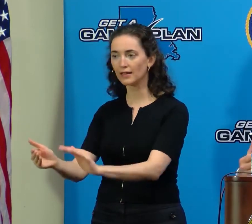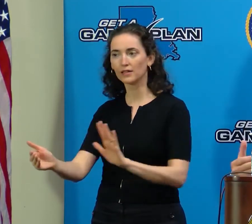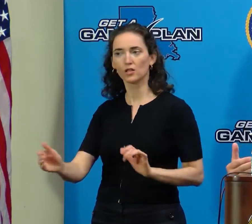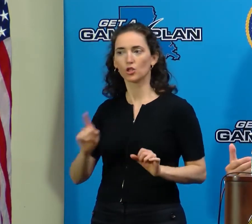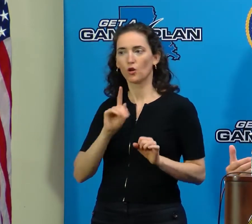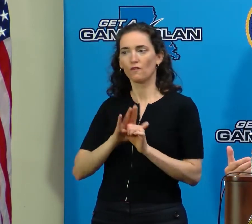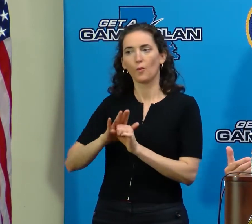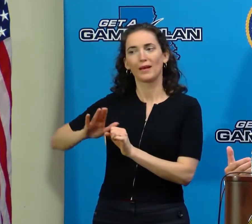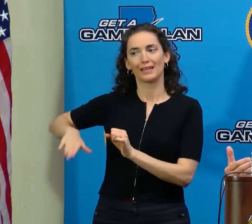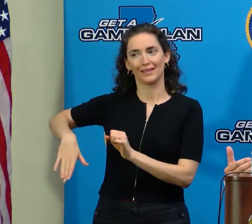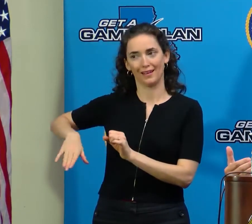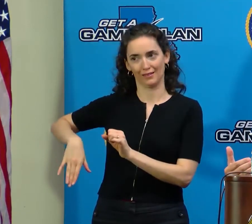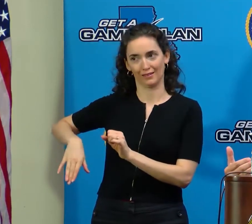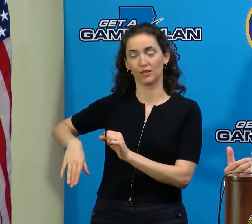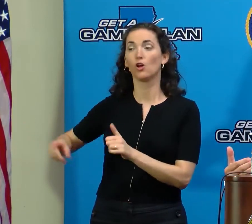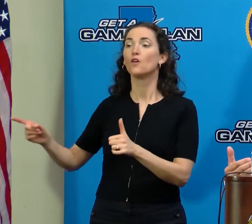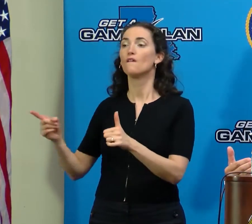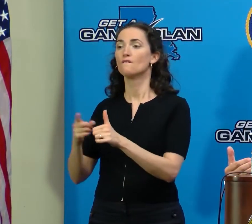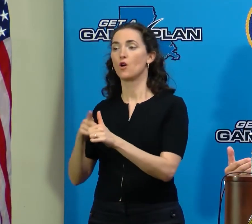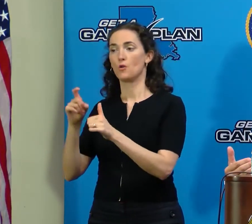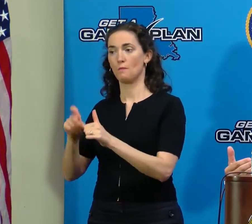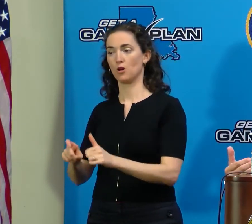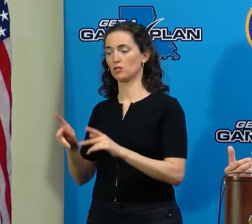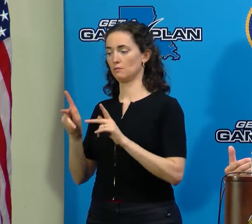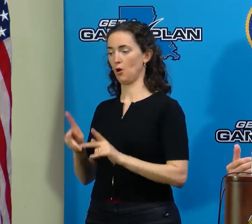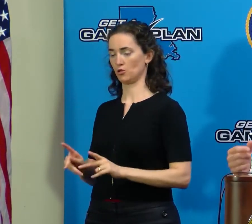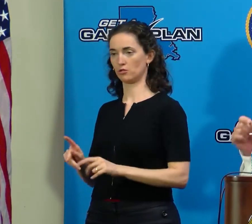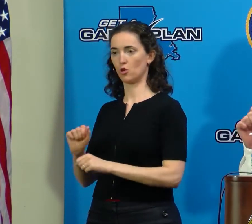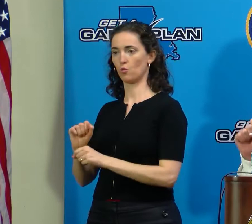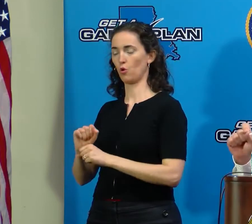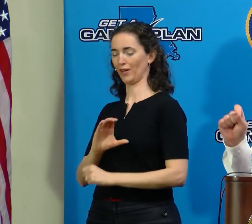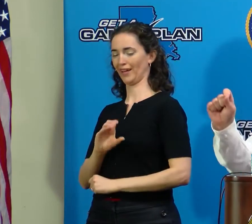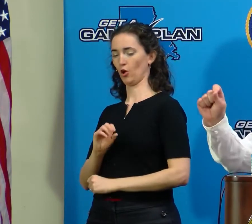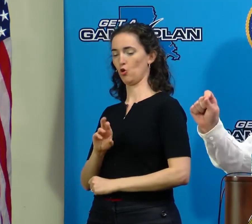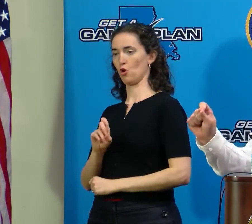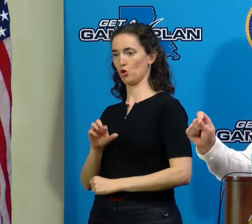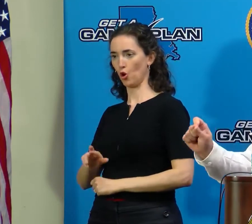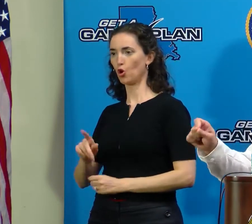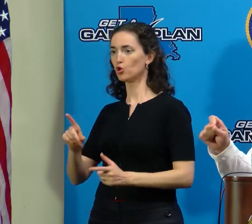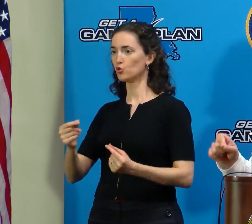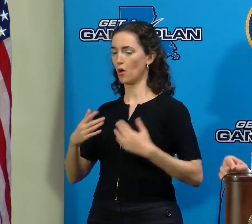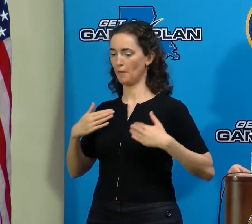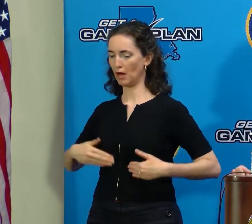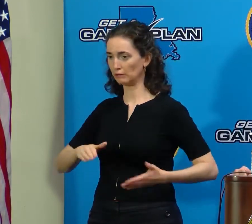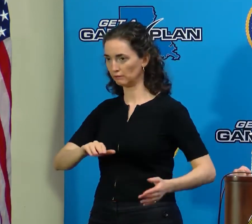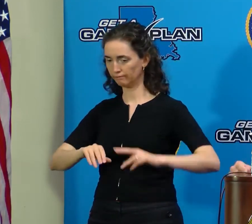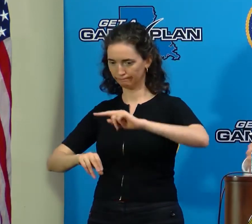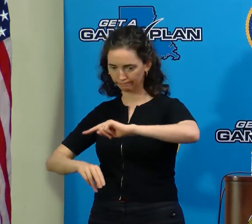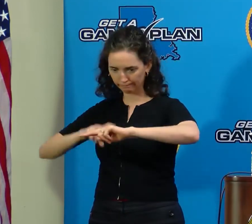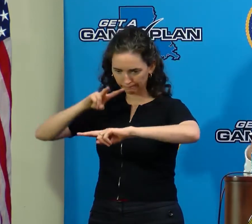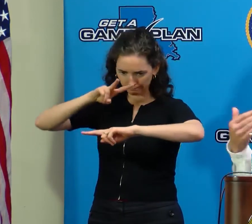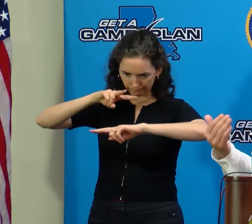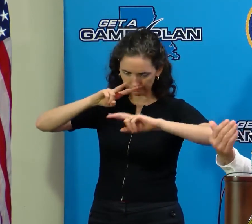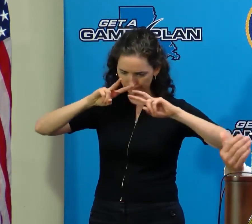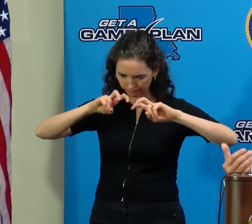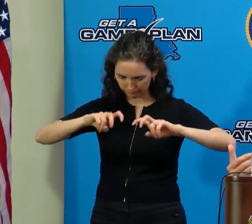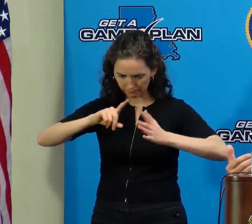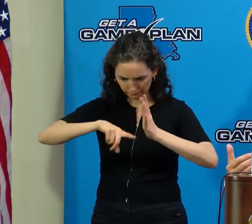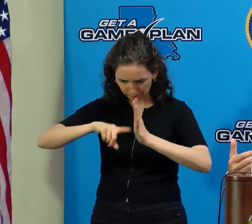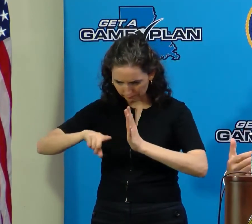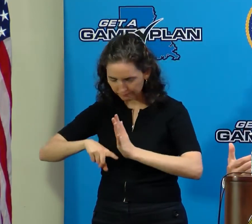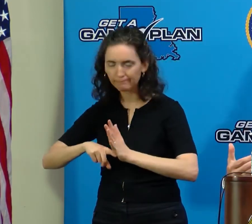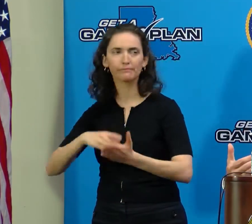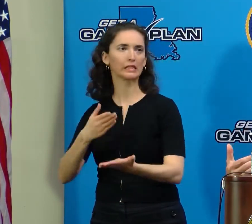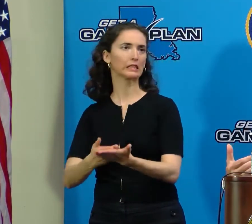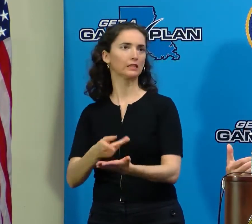And until a coroner officially confirms the death and attributes that death to the hurricane, I'm not going to get in front of